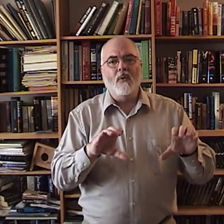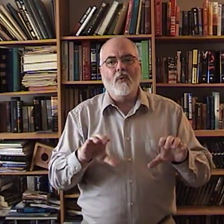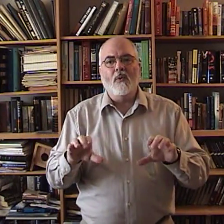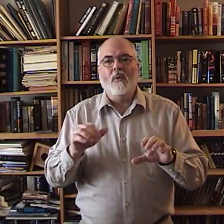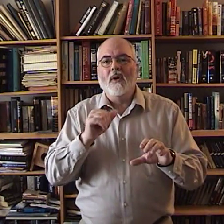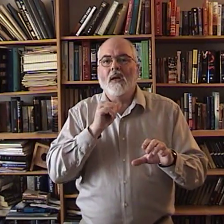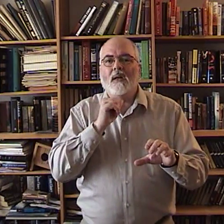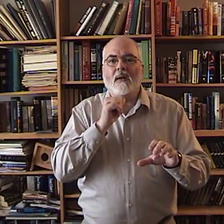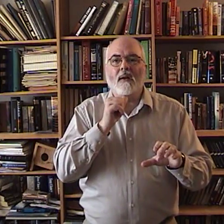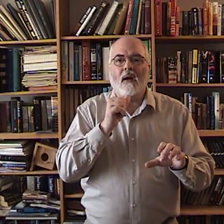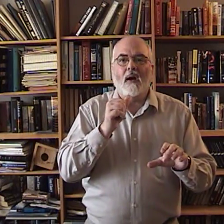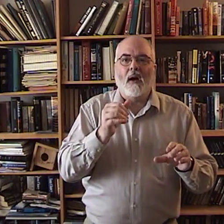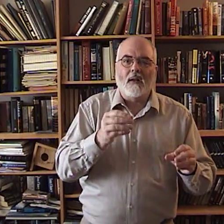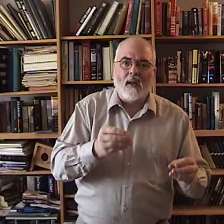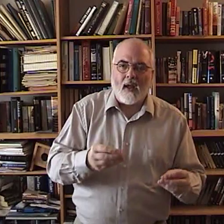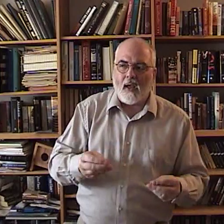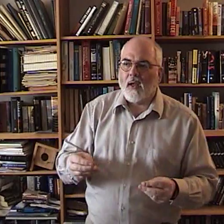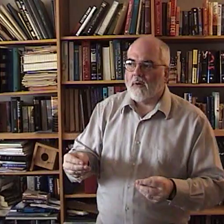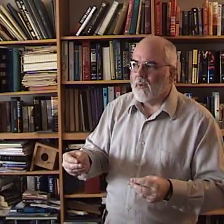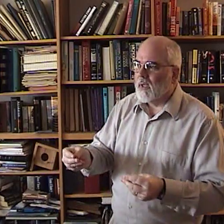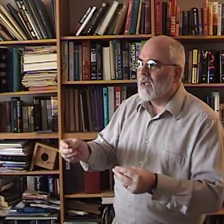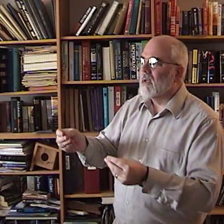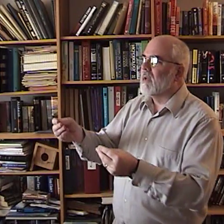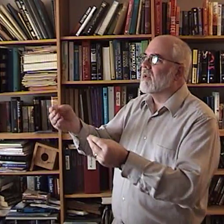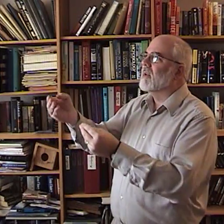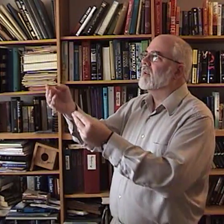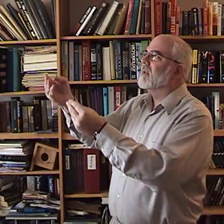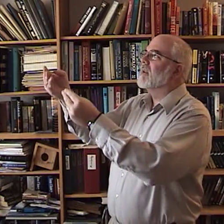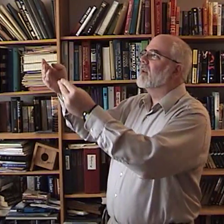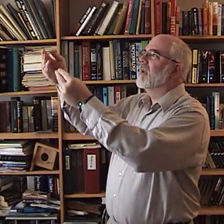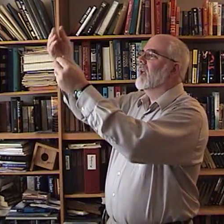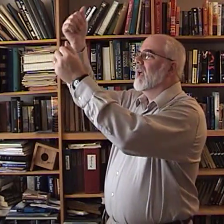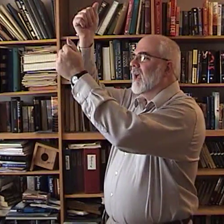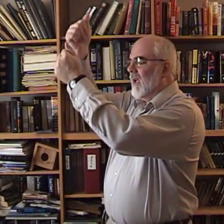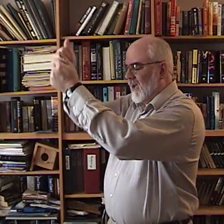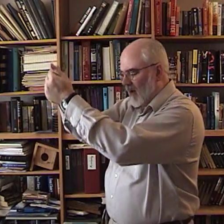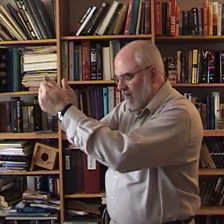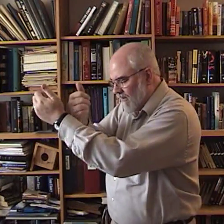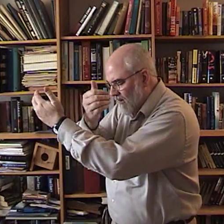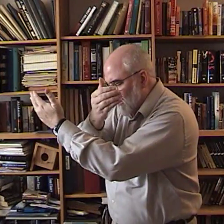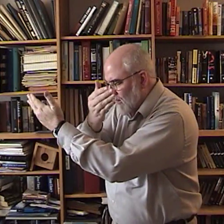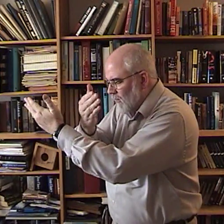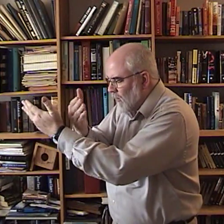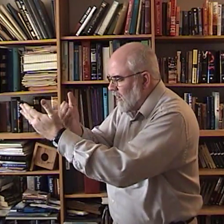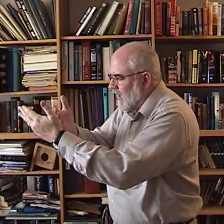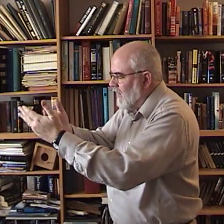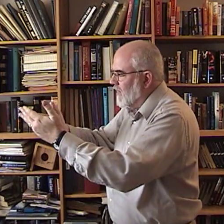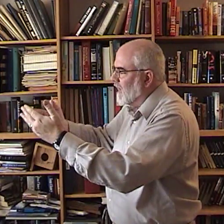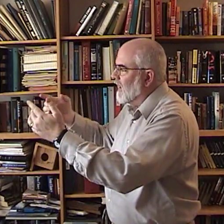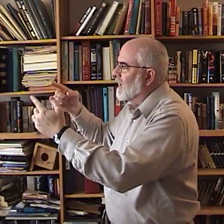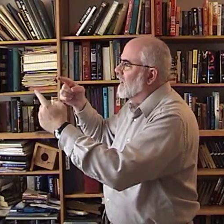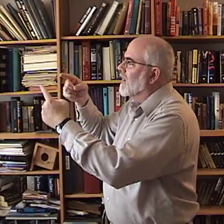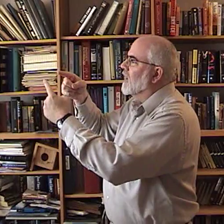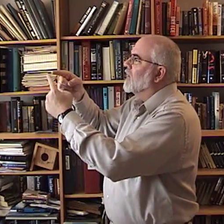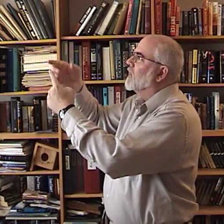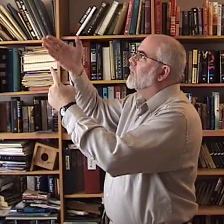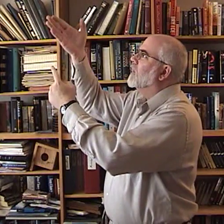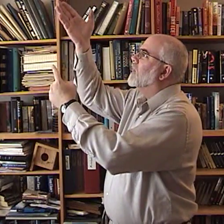not carry if we think to